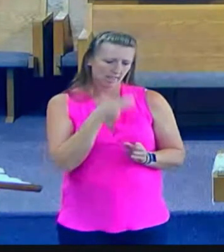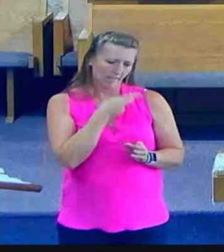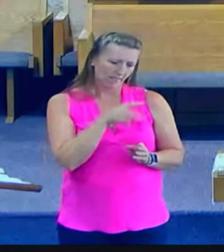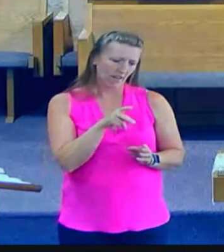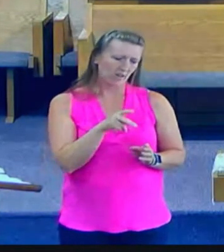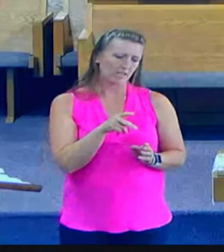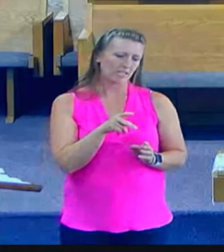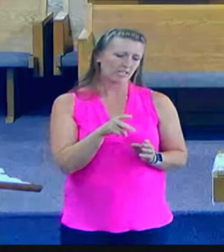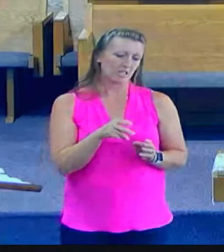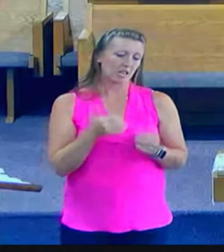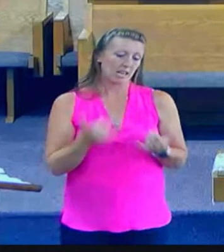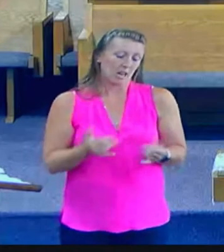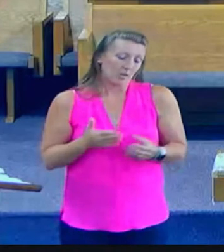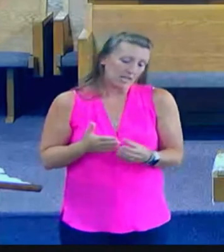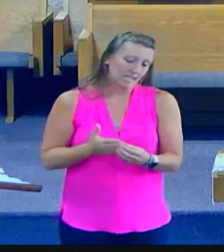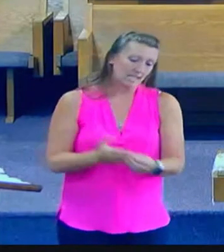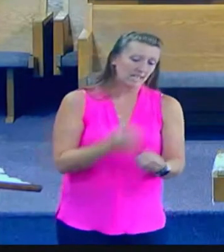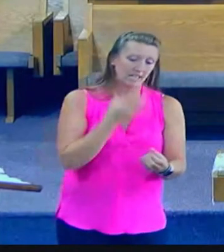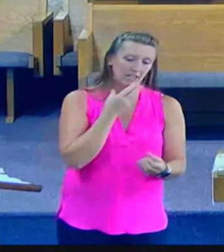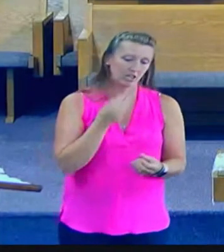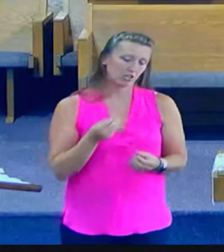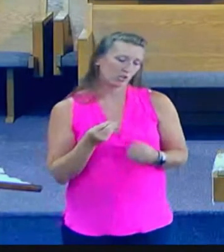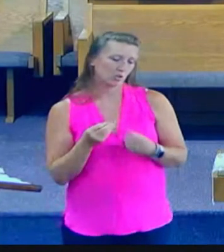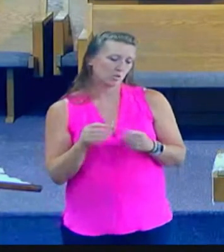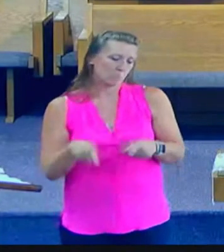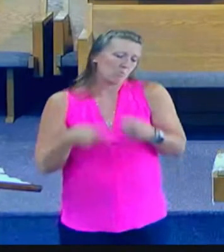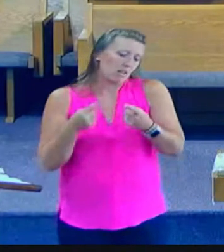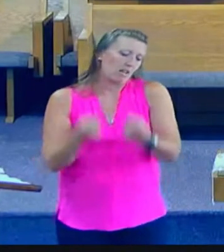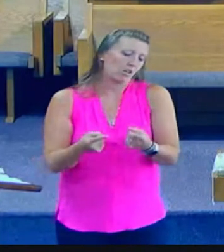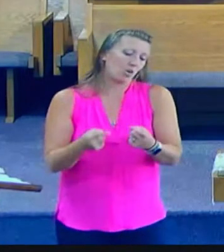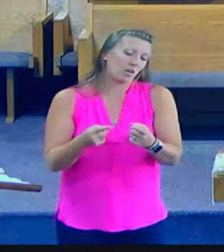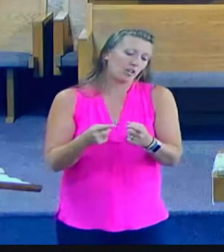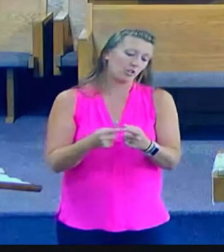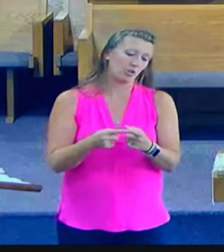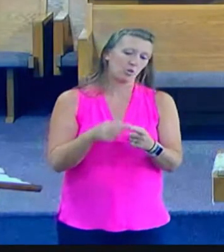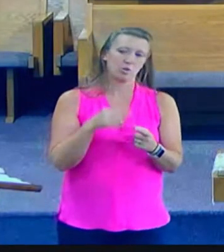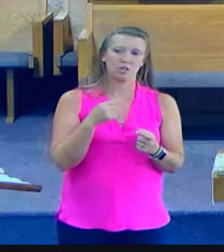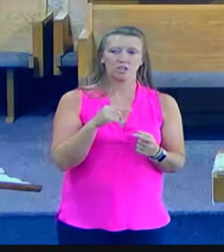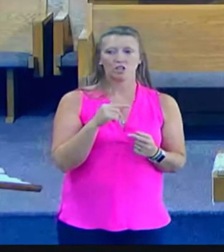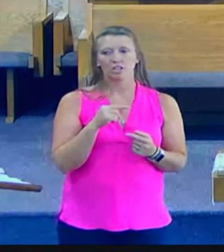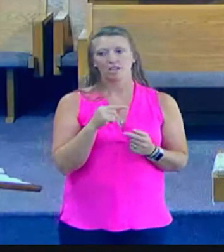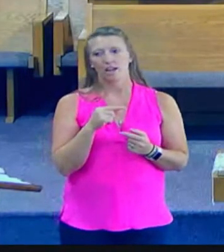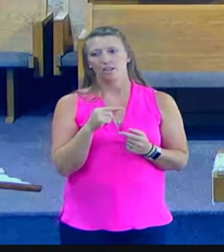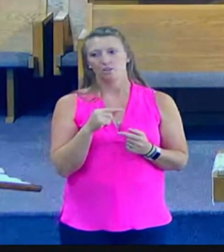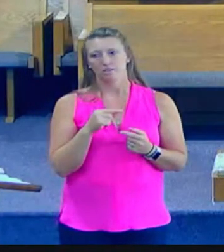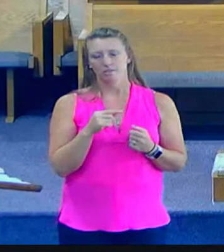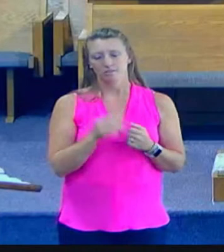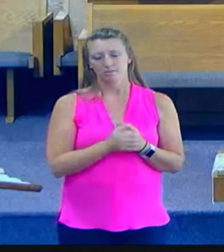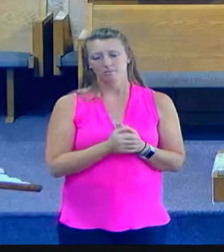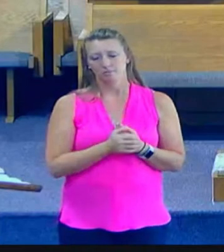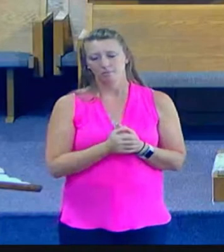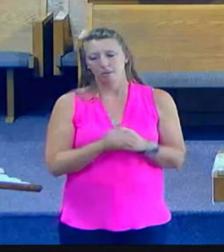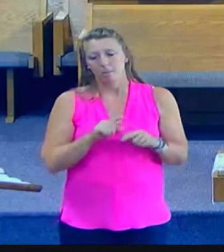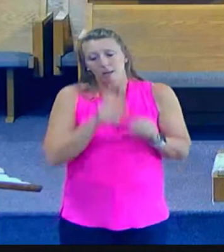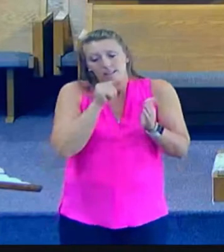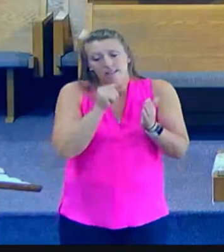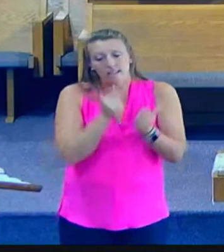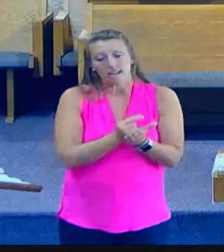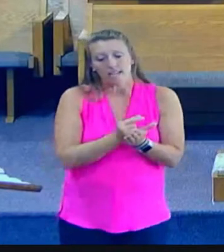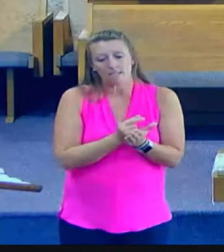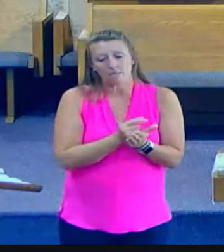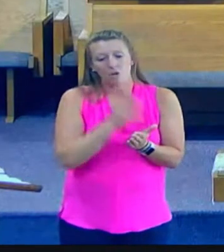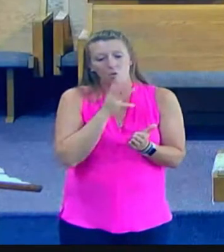So now he's leaving the Jews and going to the Gentiles, so to speak. But the gospel